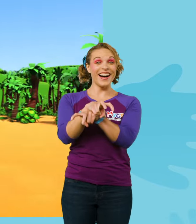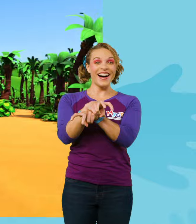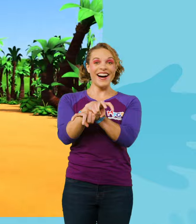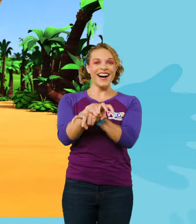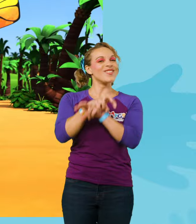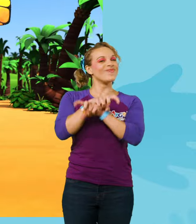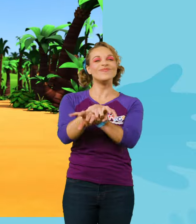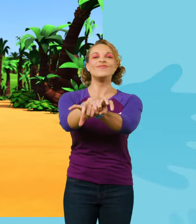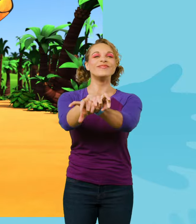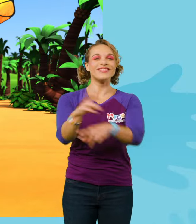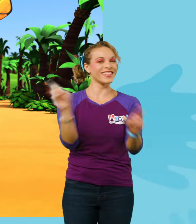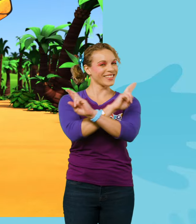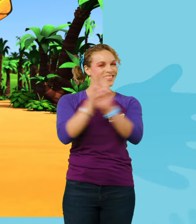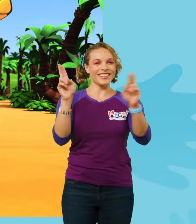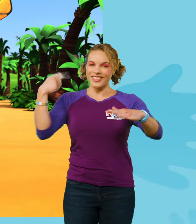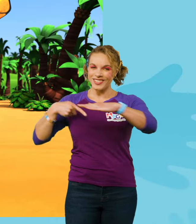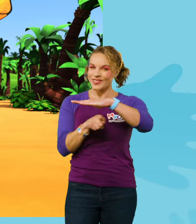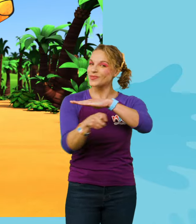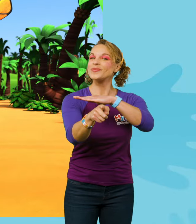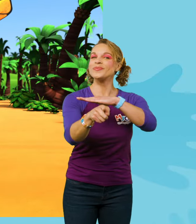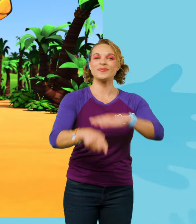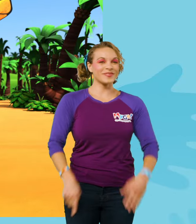The Blippi Mobile is ready for adventure!